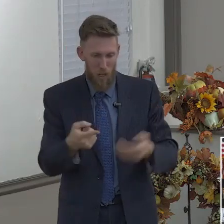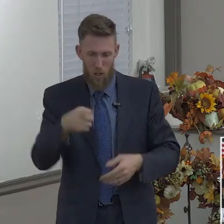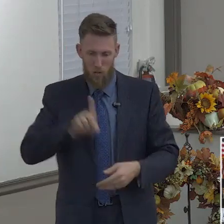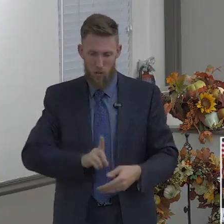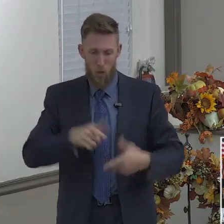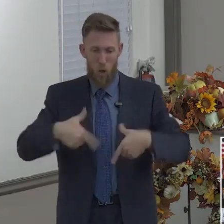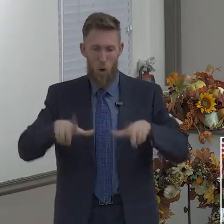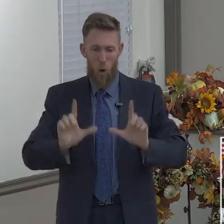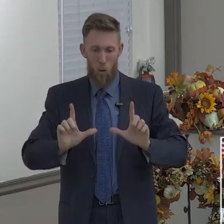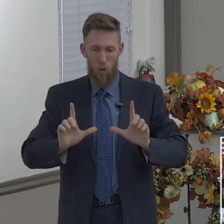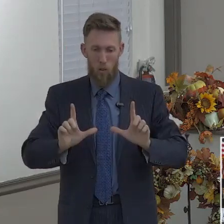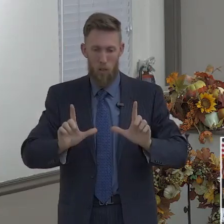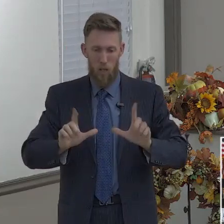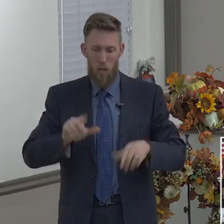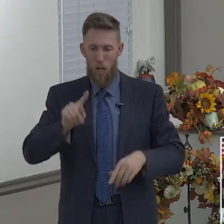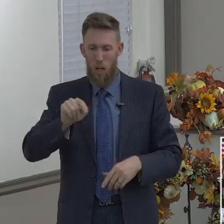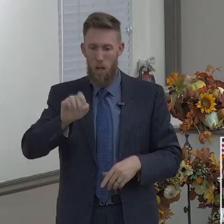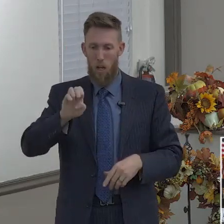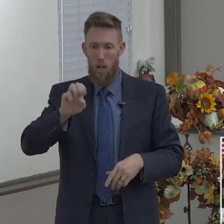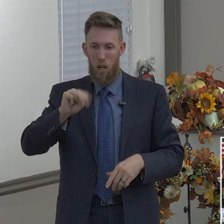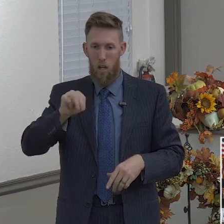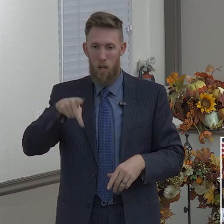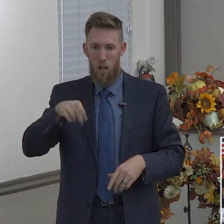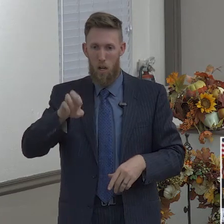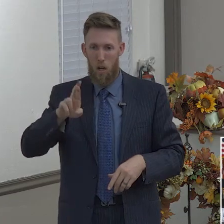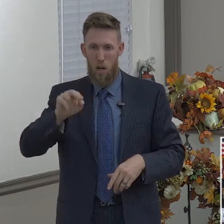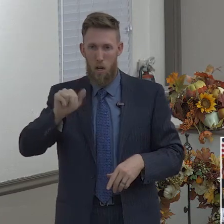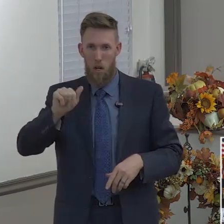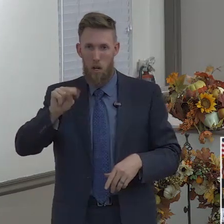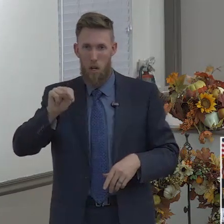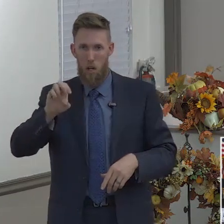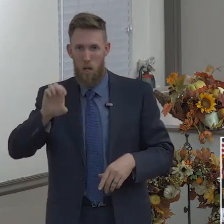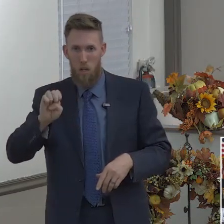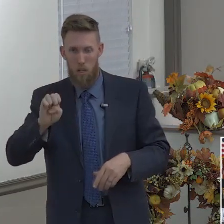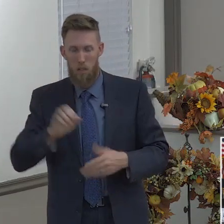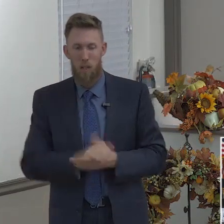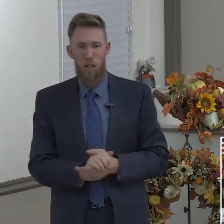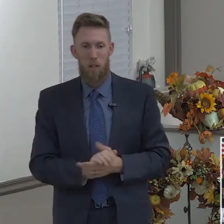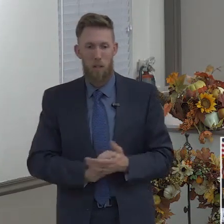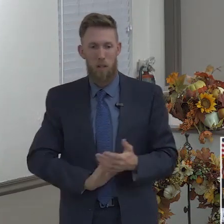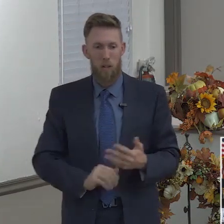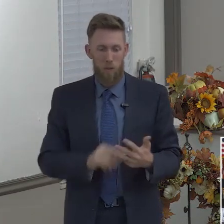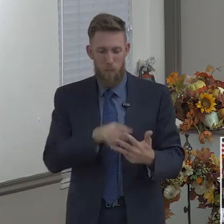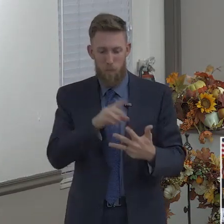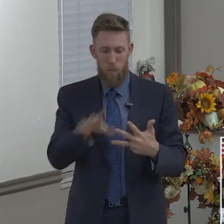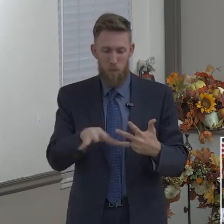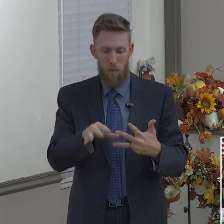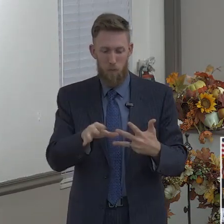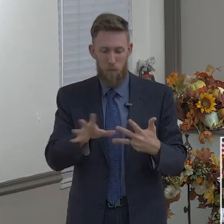You're going to hold temperance. Yes, Daniel is next. said, Daniel is next. Yes, he is. Daniel, you will be next.